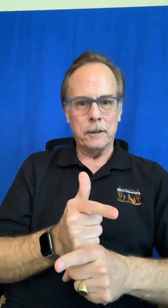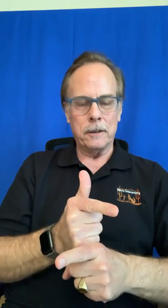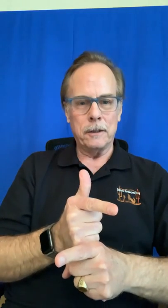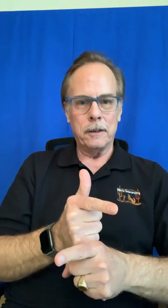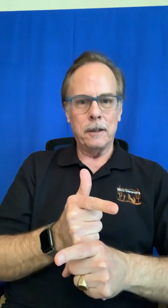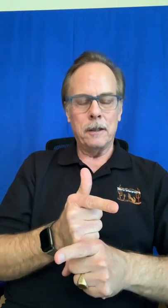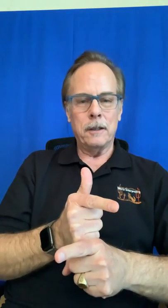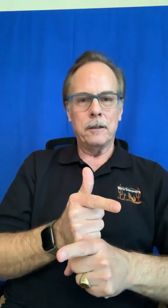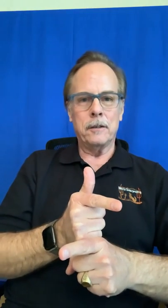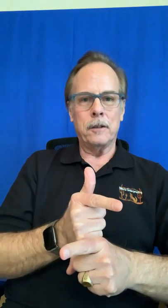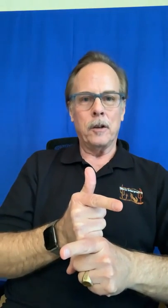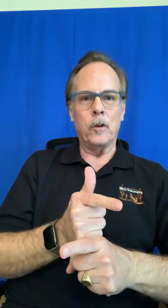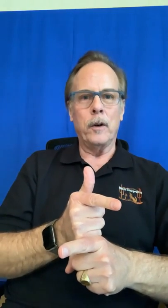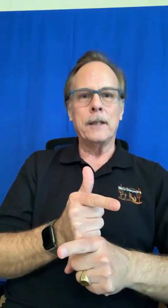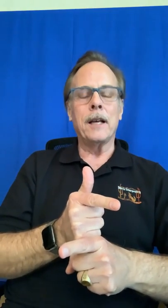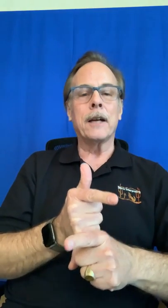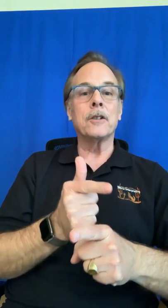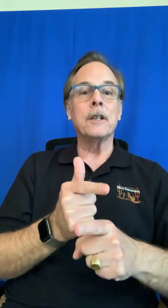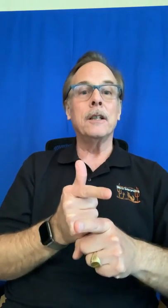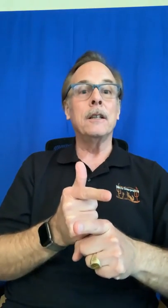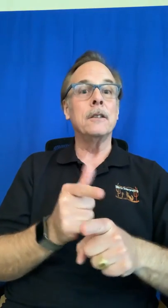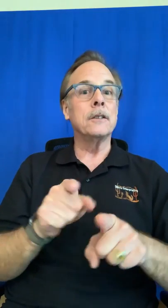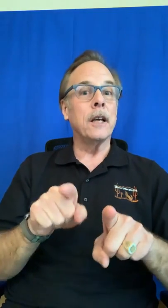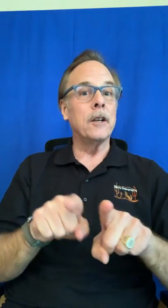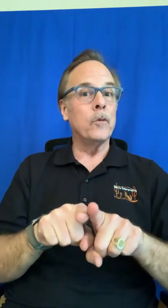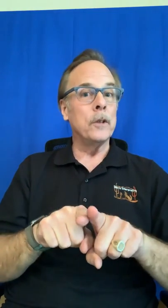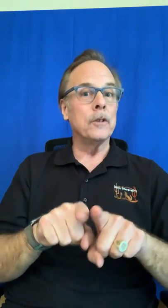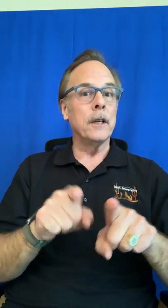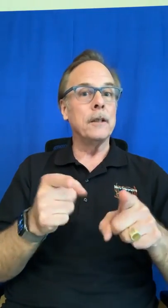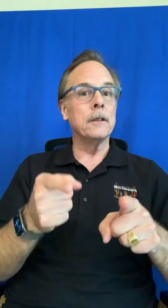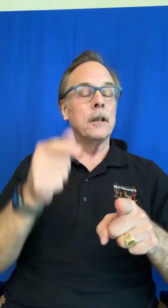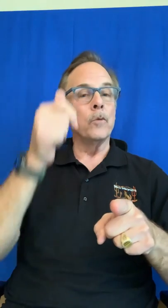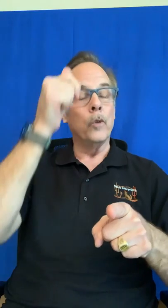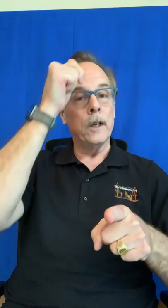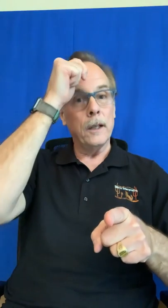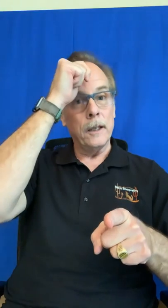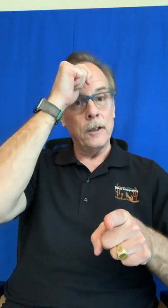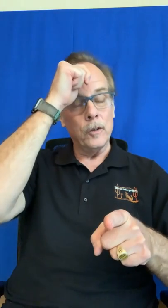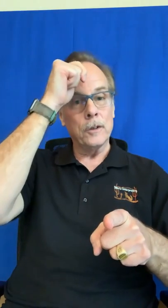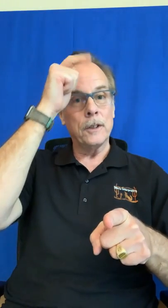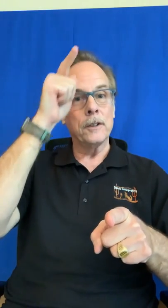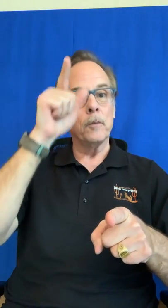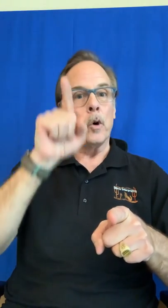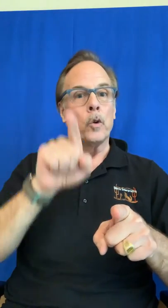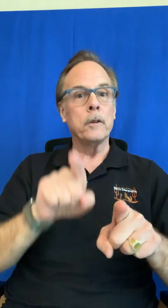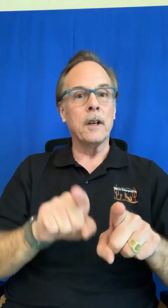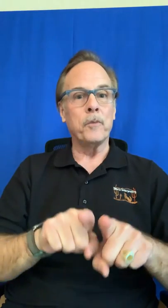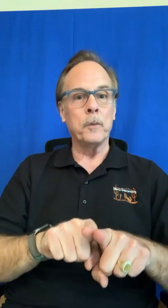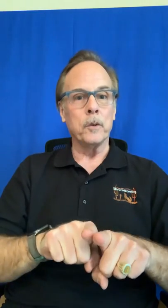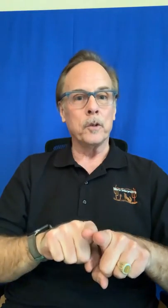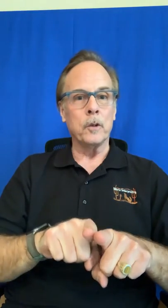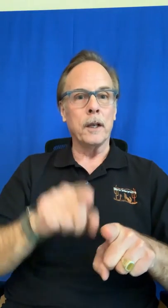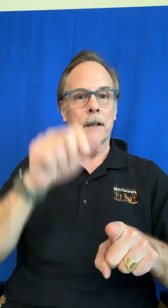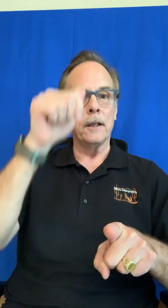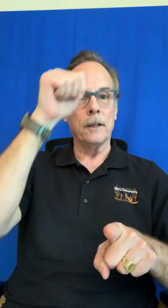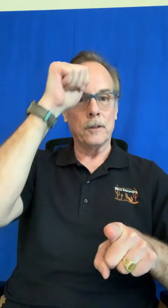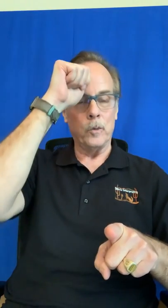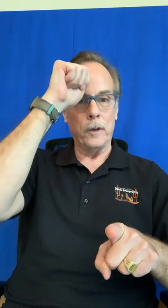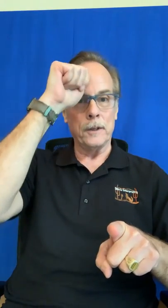so it's actually the sign originates and it really you'll see some older deaf people do like this where it's